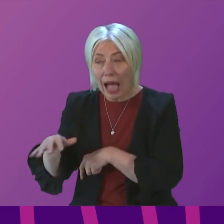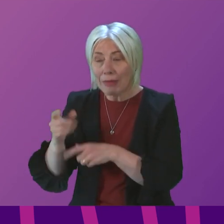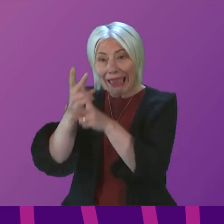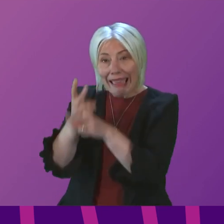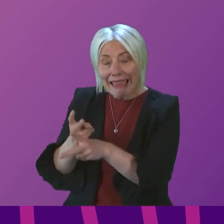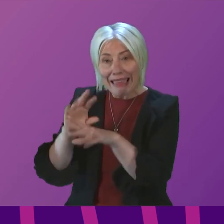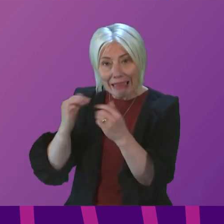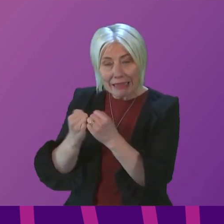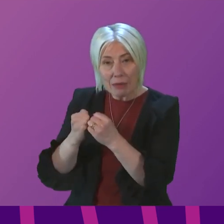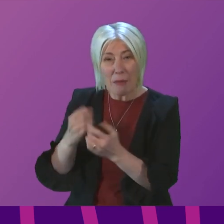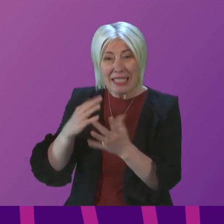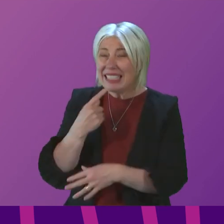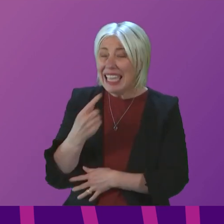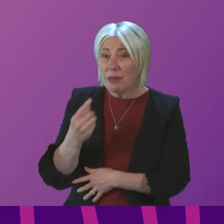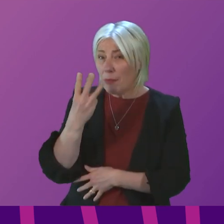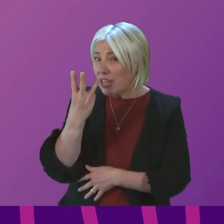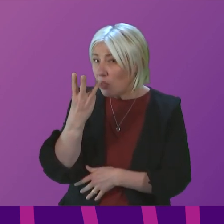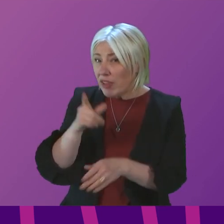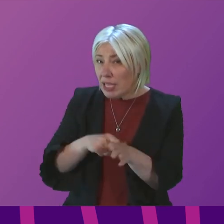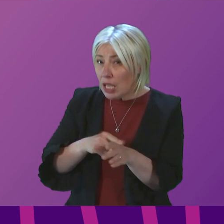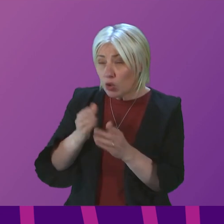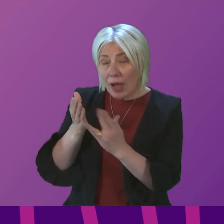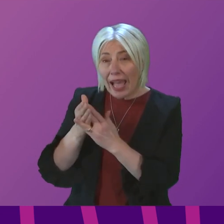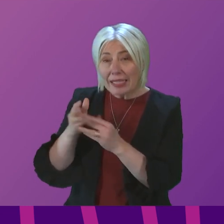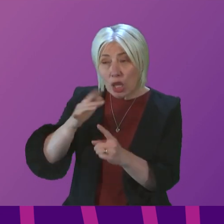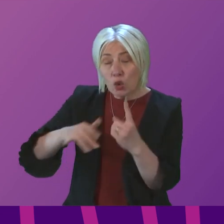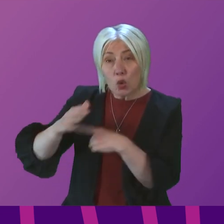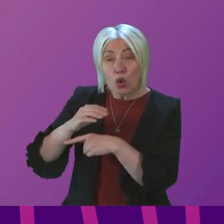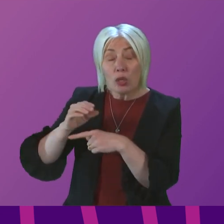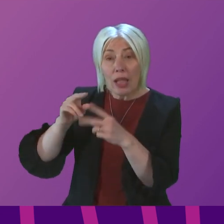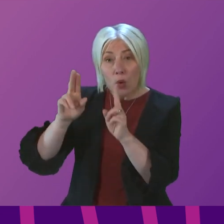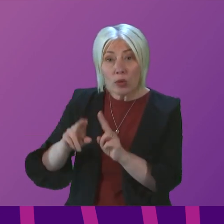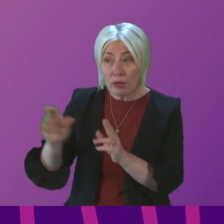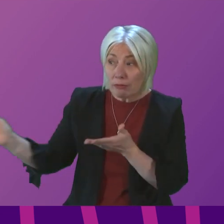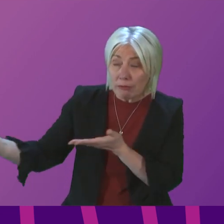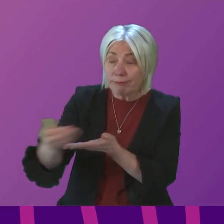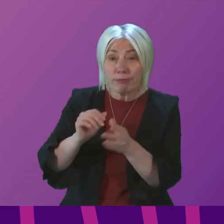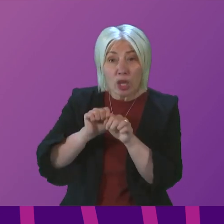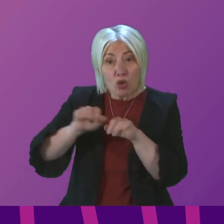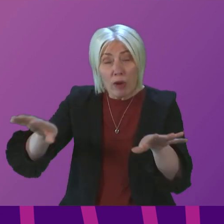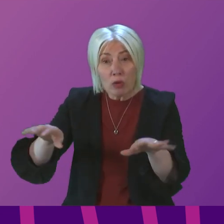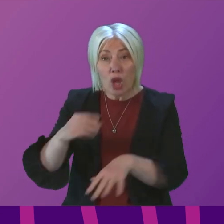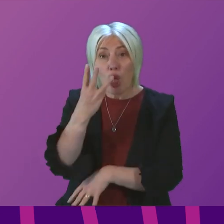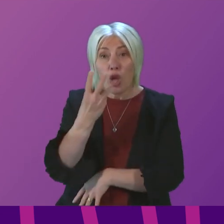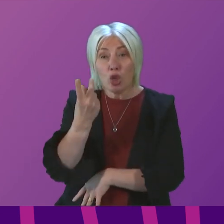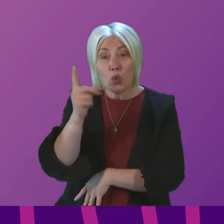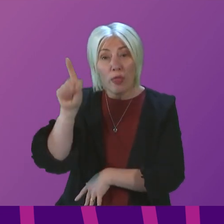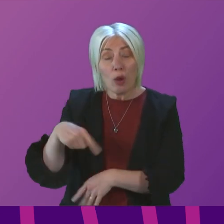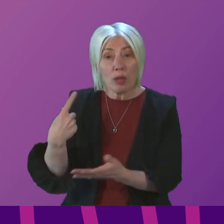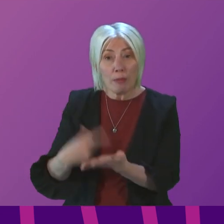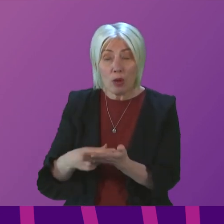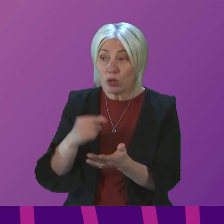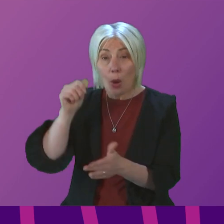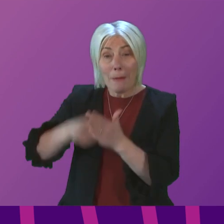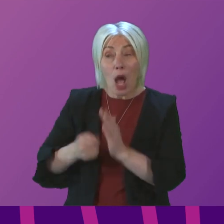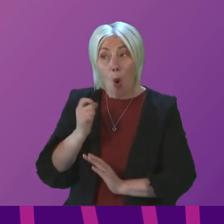he may have to wait three years to access social housing, he crowdsourced £32,000 for a deposit to buy his own home, with